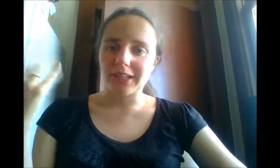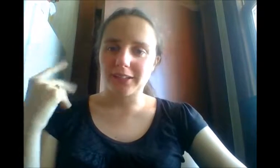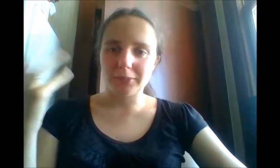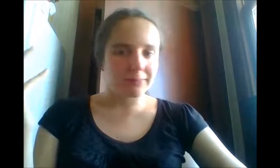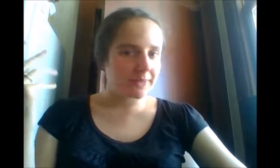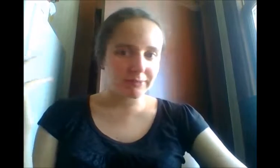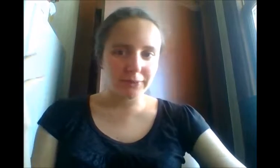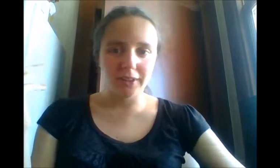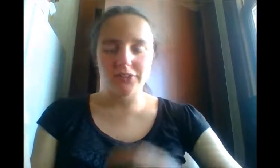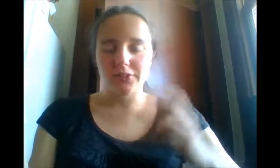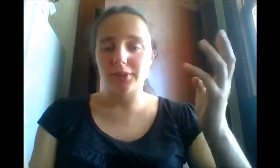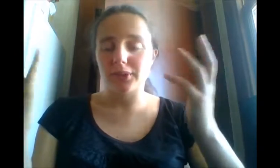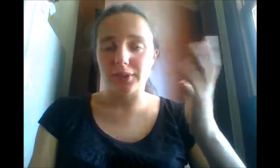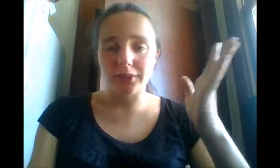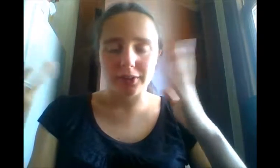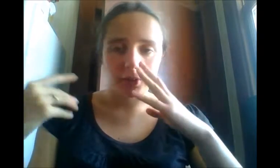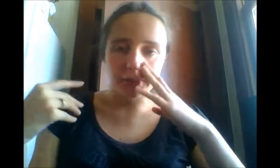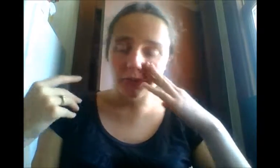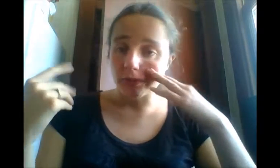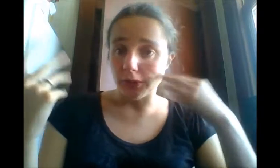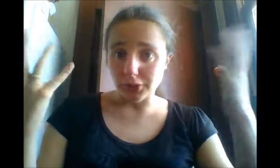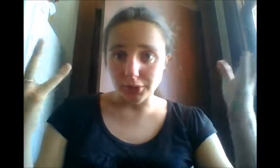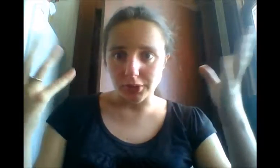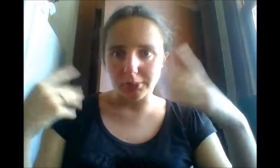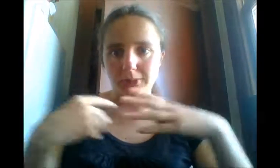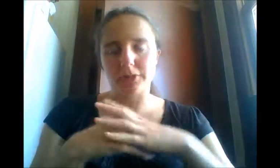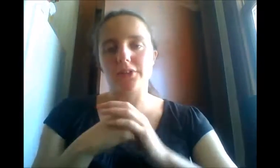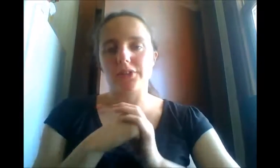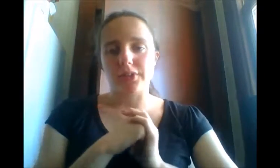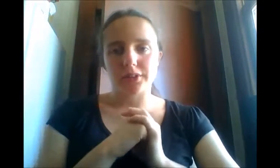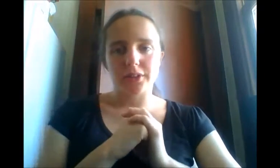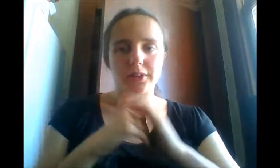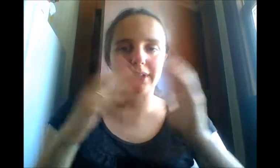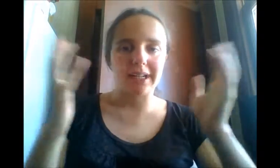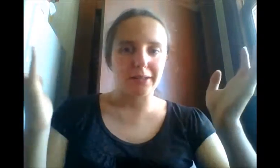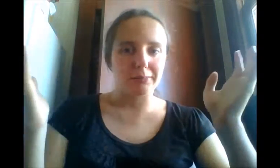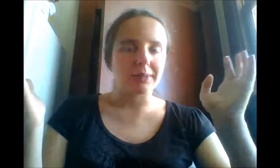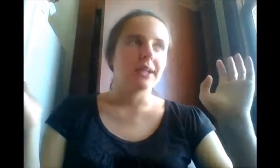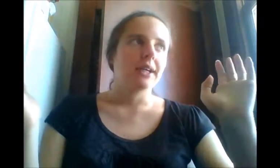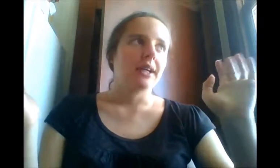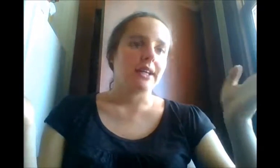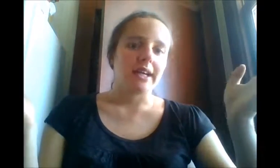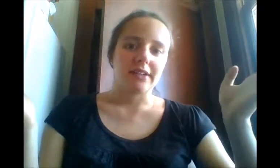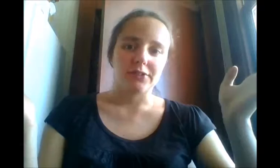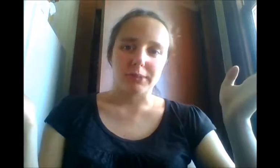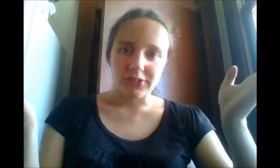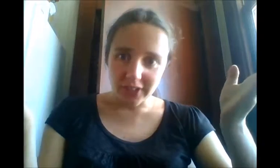And for those of you who don't know, most of you do know, but for those who don't know, I am an artist myself.